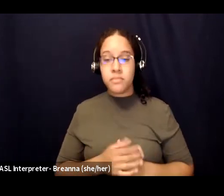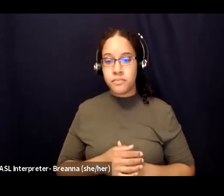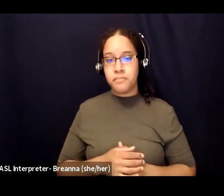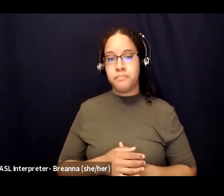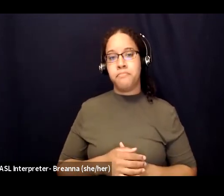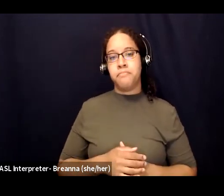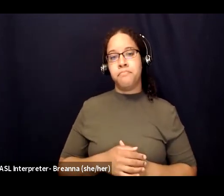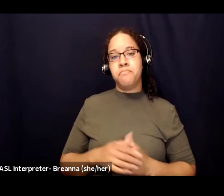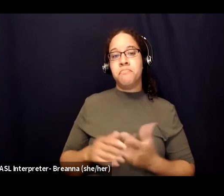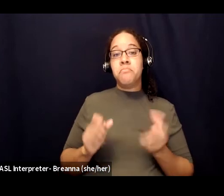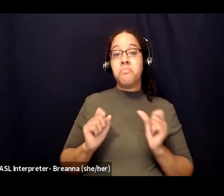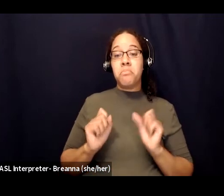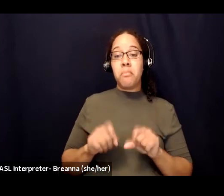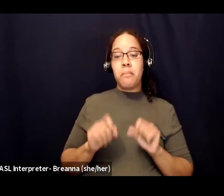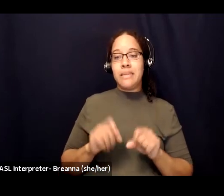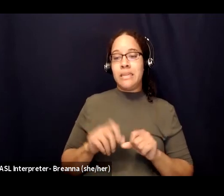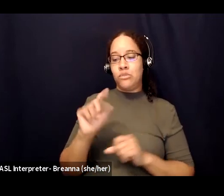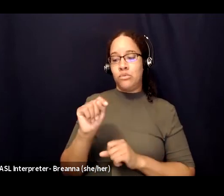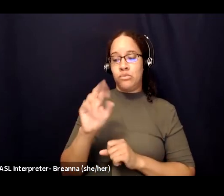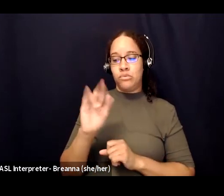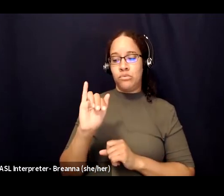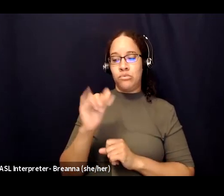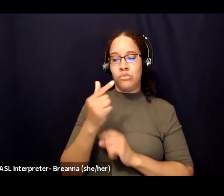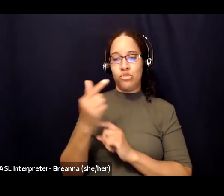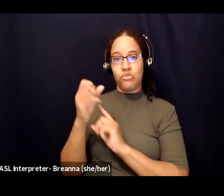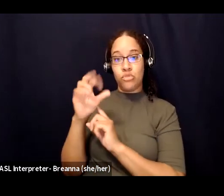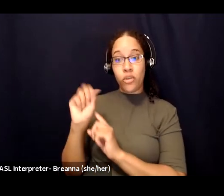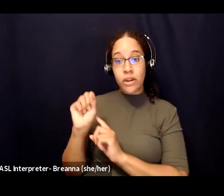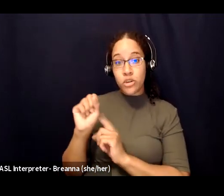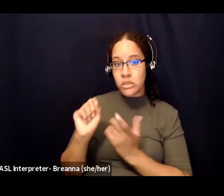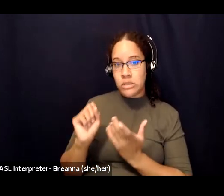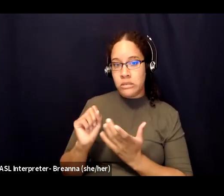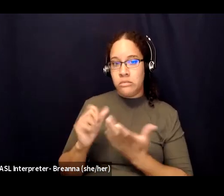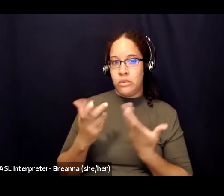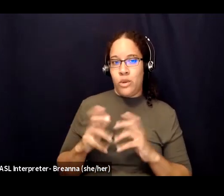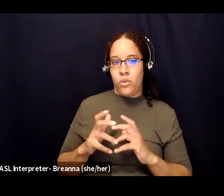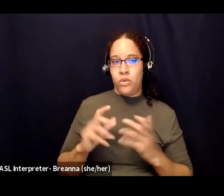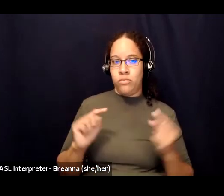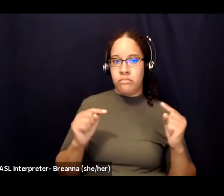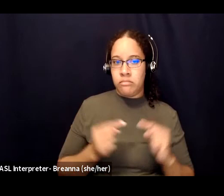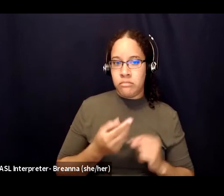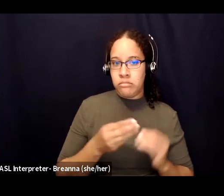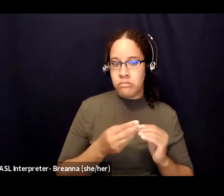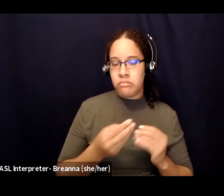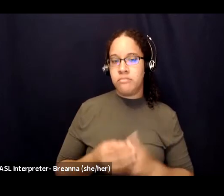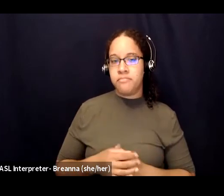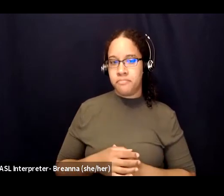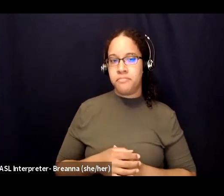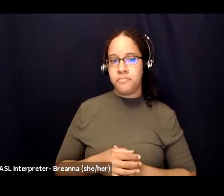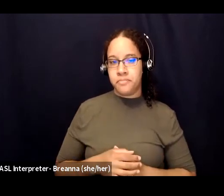potential triggers might be how that person could know if they do want to talk about it more um maybe saying again it's not your fault